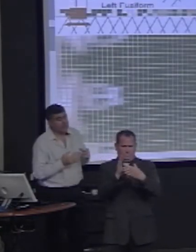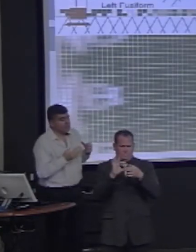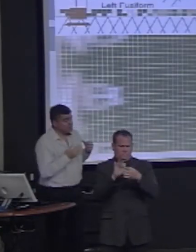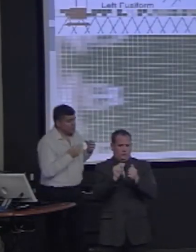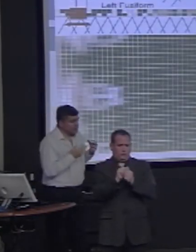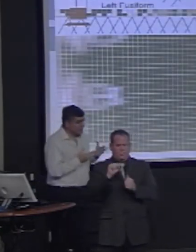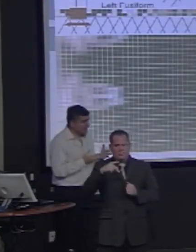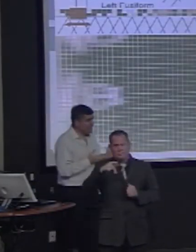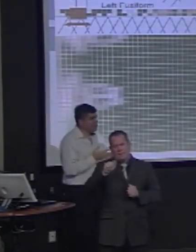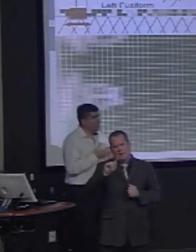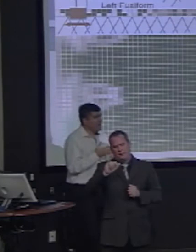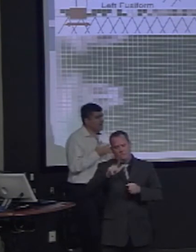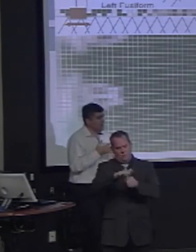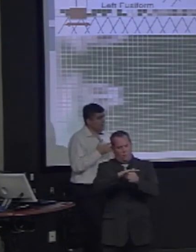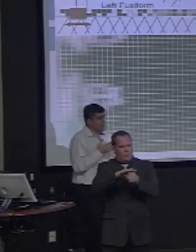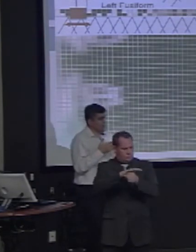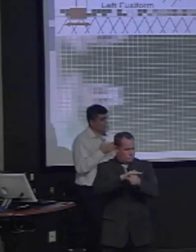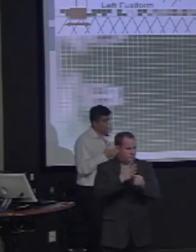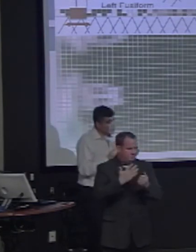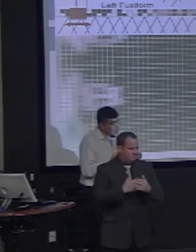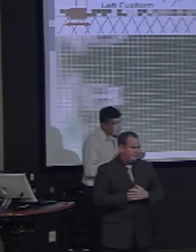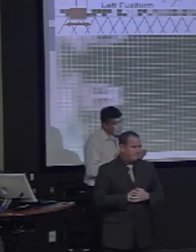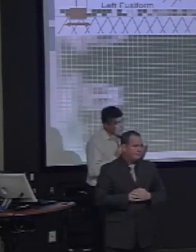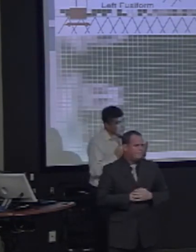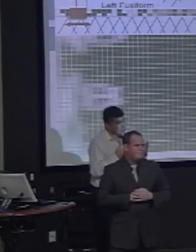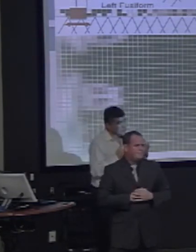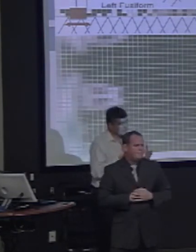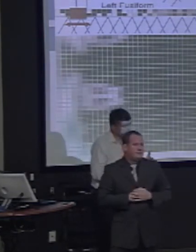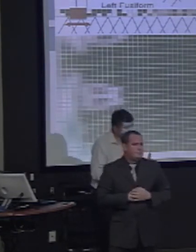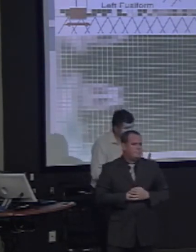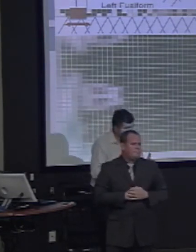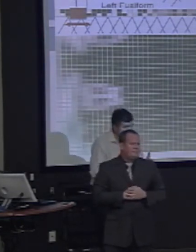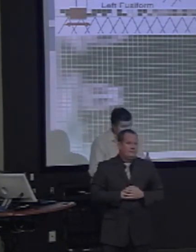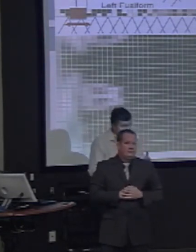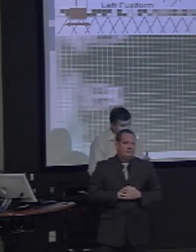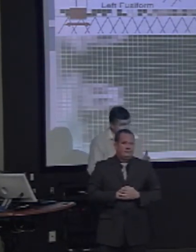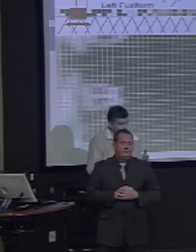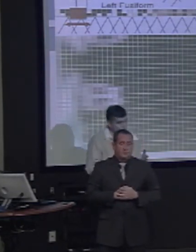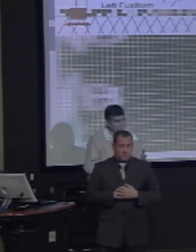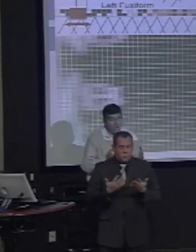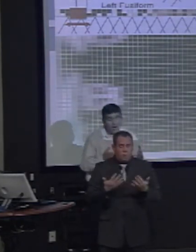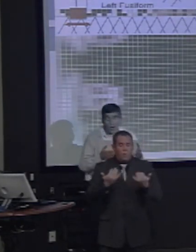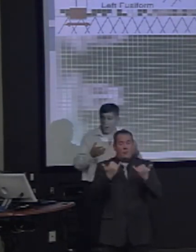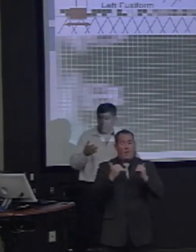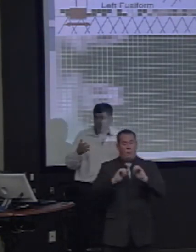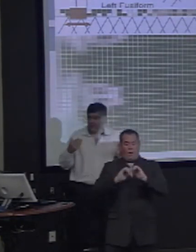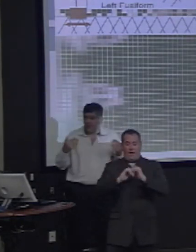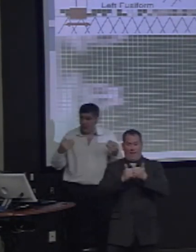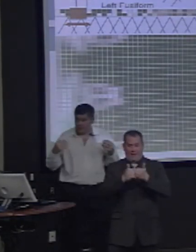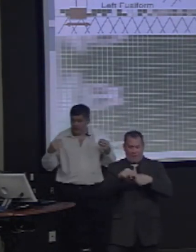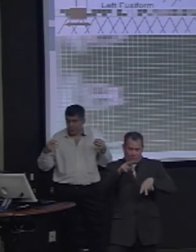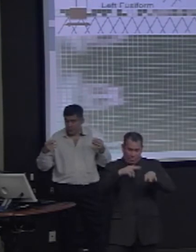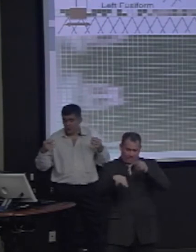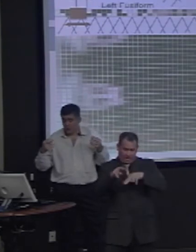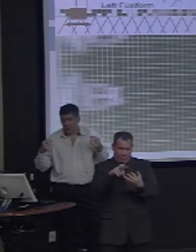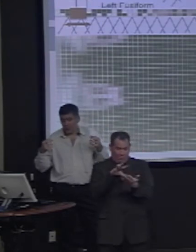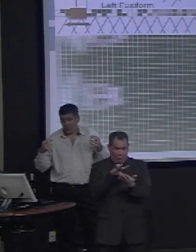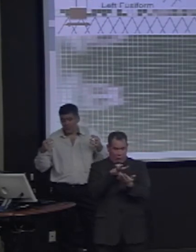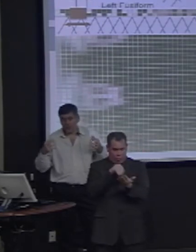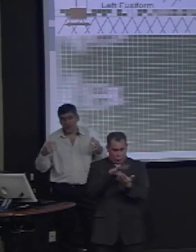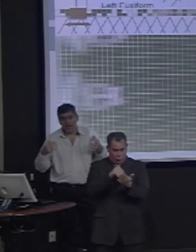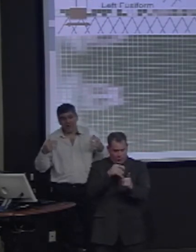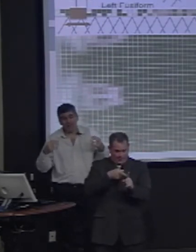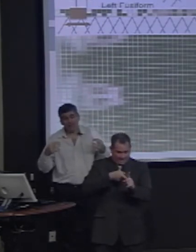To evaluate the learned specialization, I'm going to